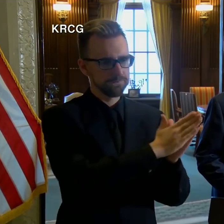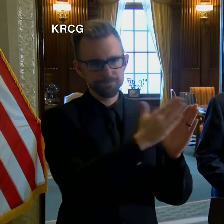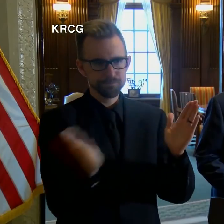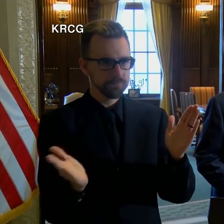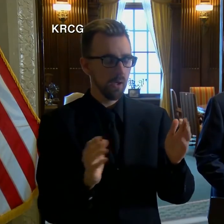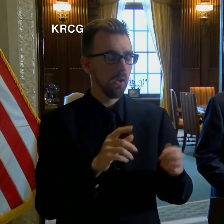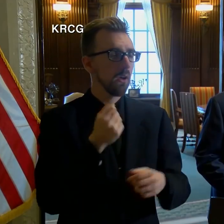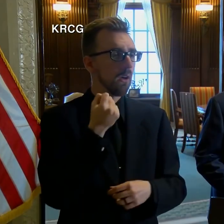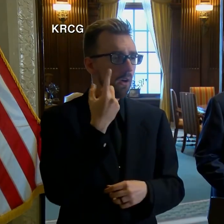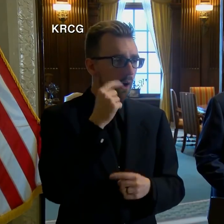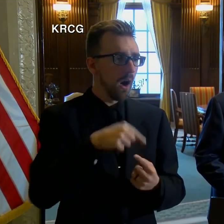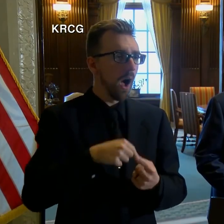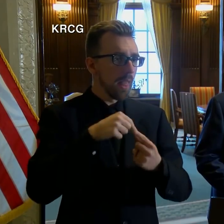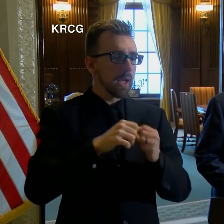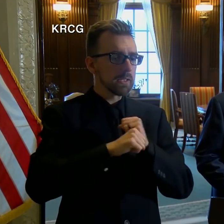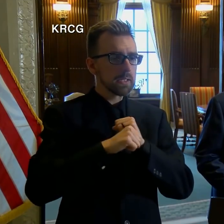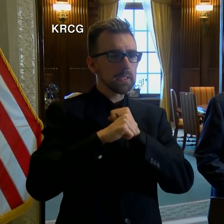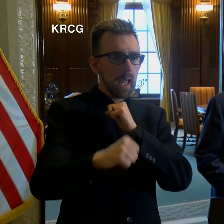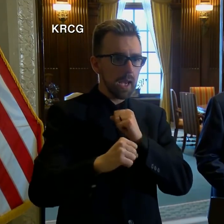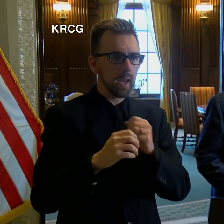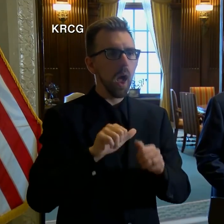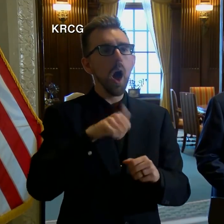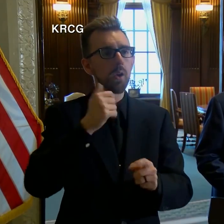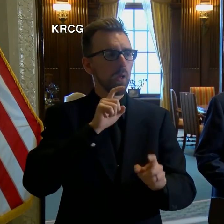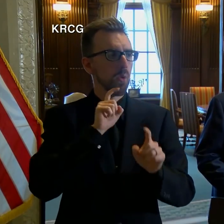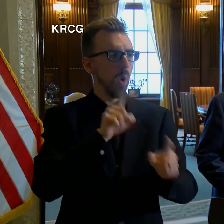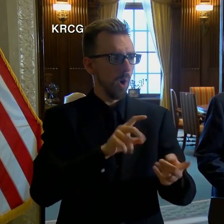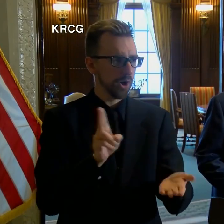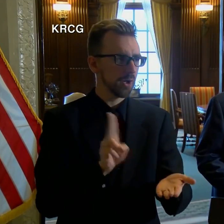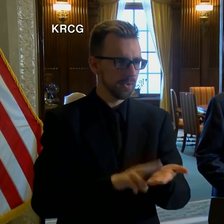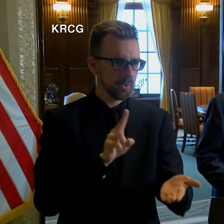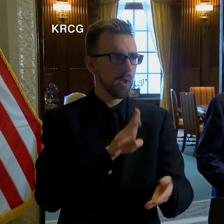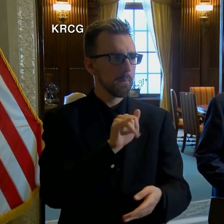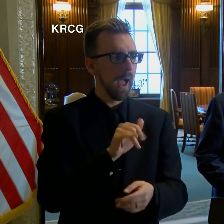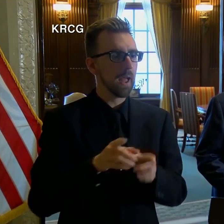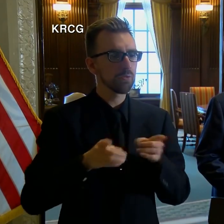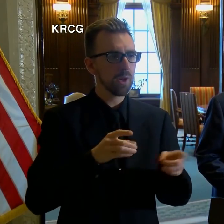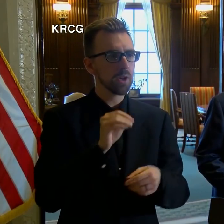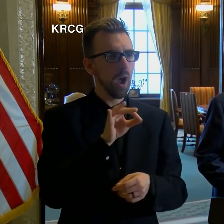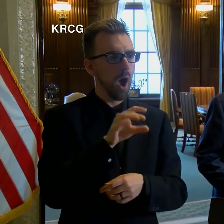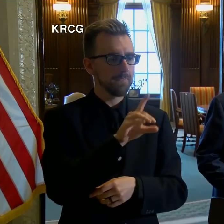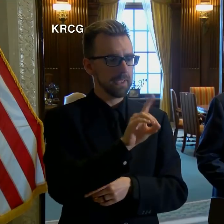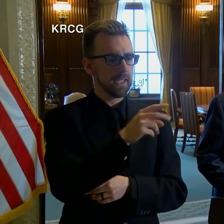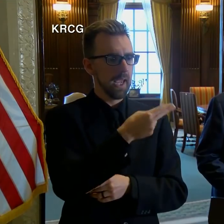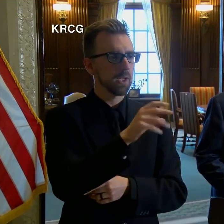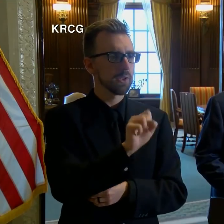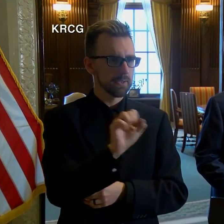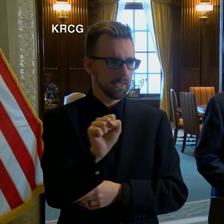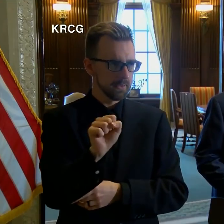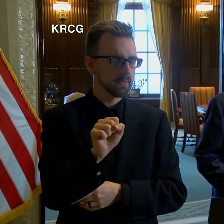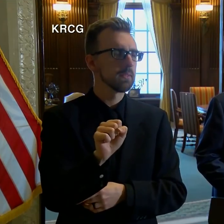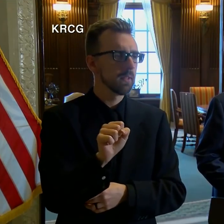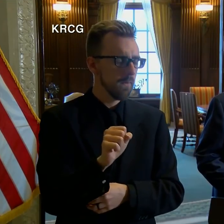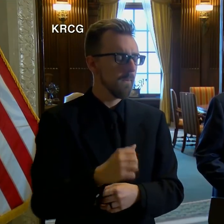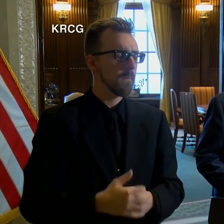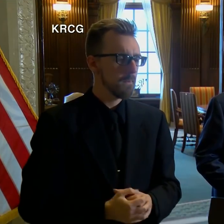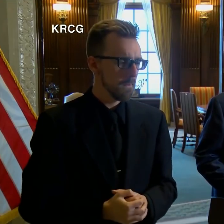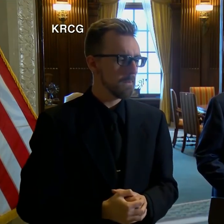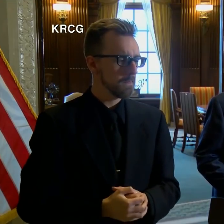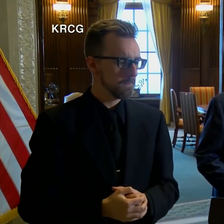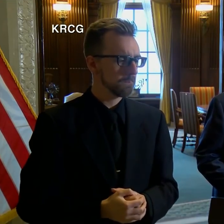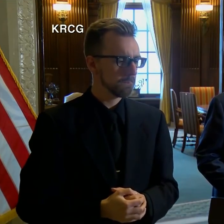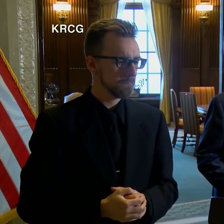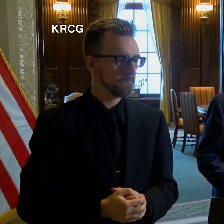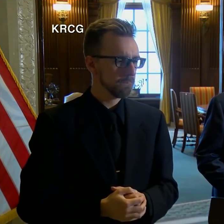unless extended by further order of the director of the Department of Health and Senior Services, with